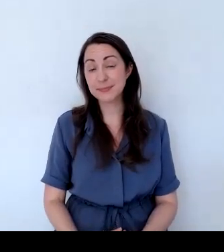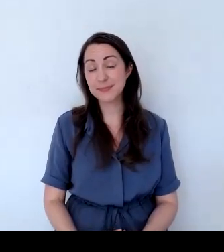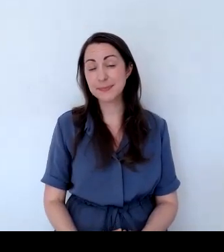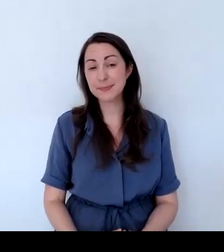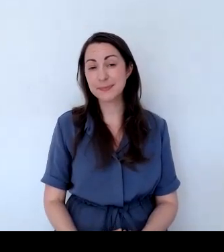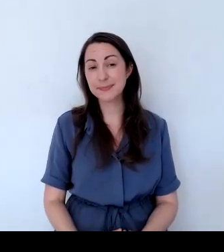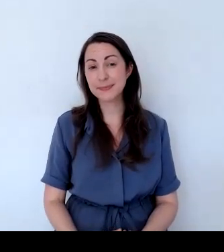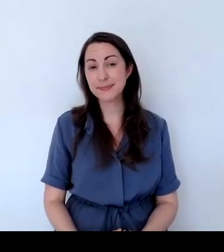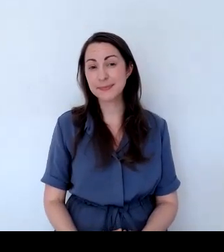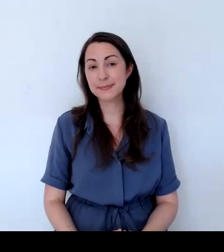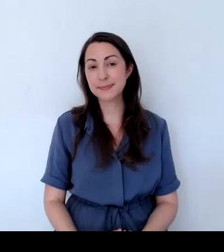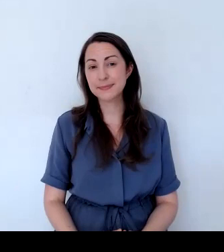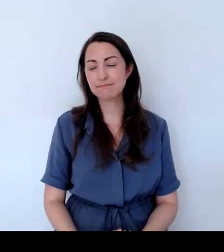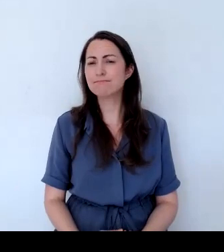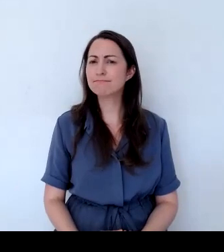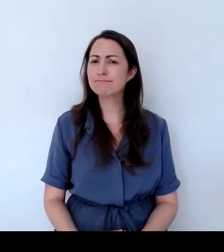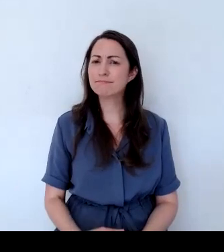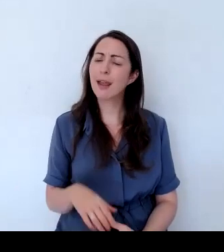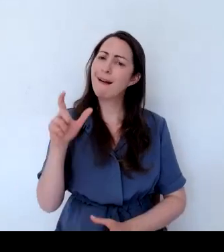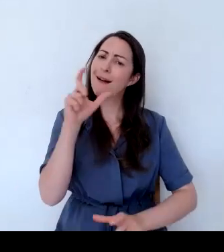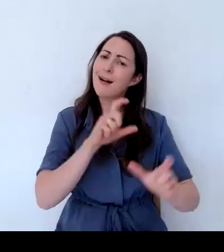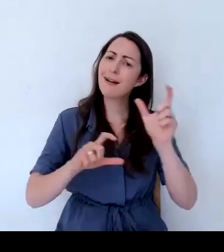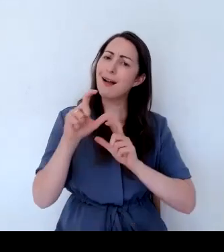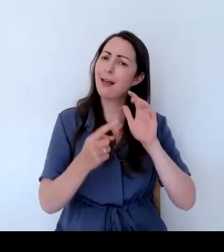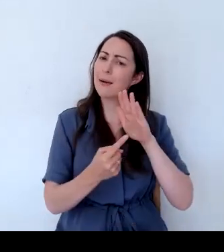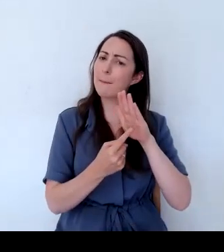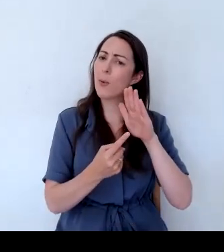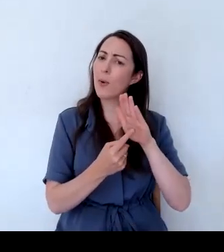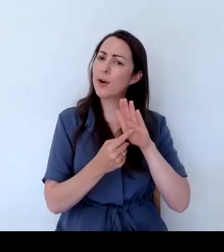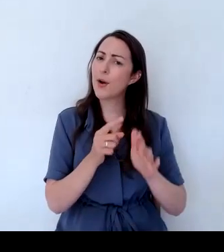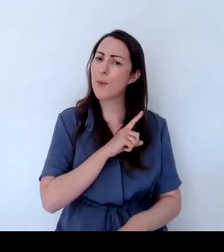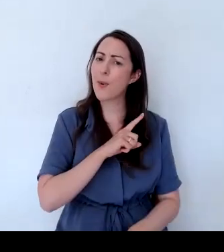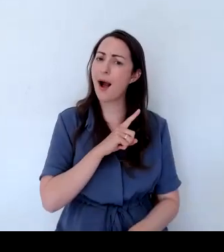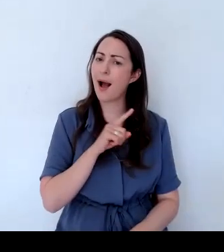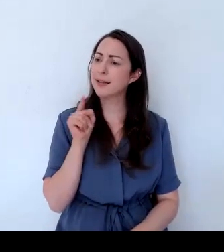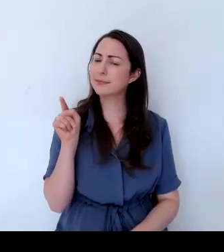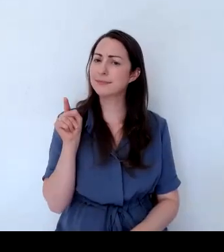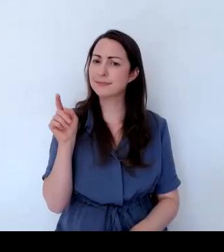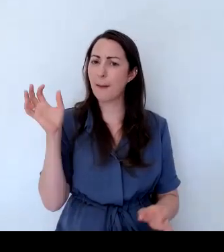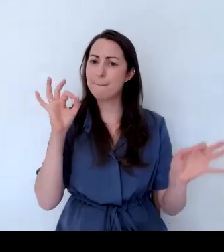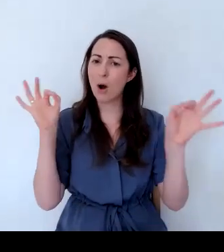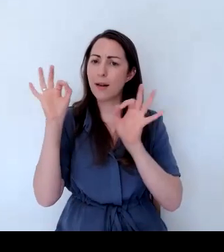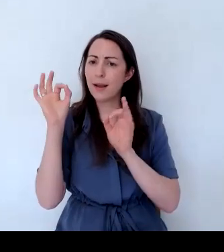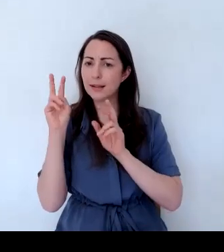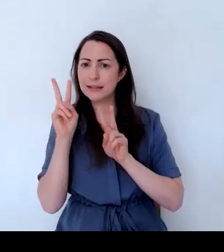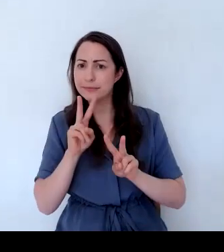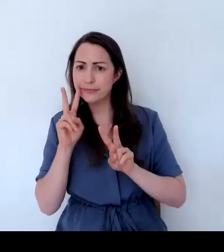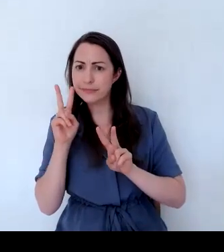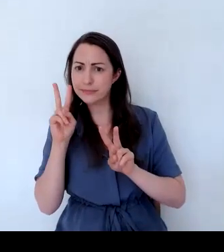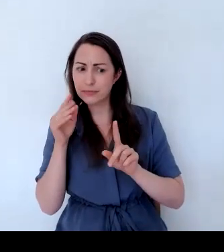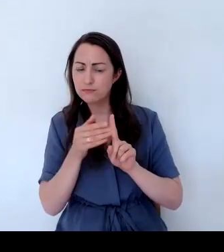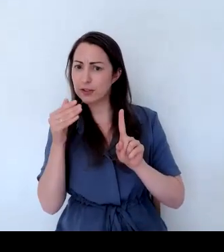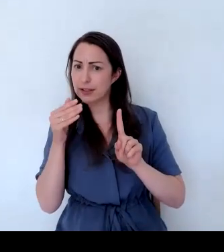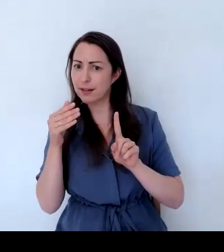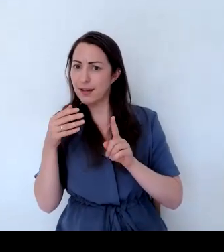The colour, of course, is important, isn't it? For pollinators. These are all shades of blue, purple and pink.